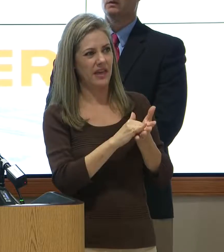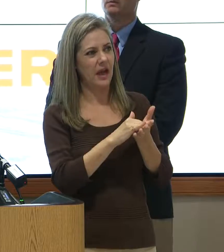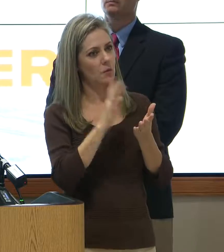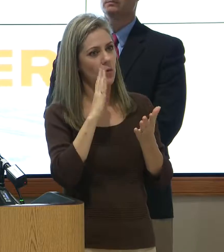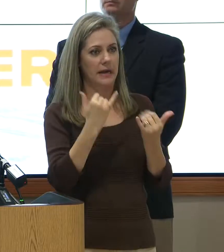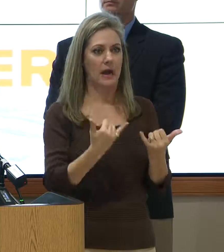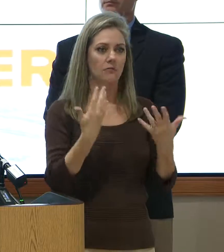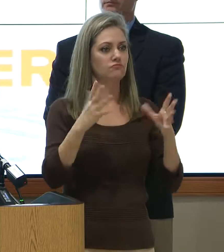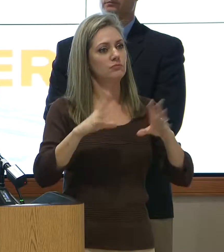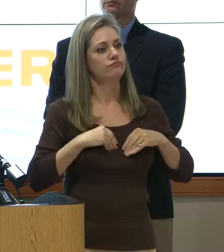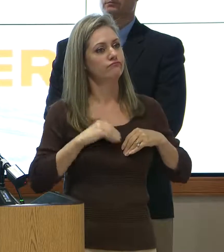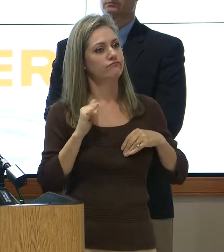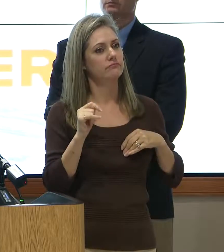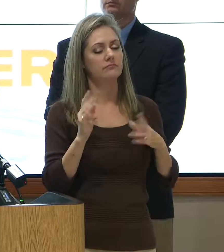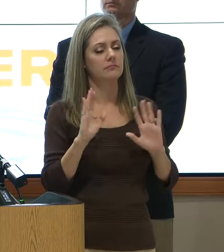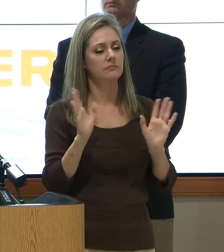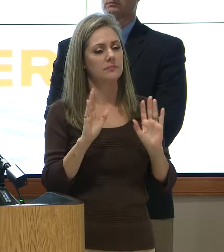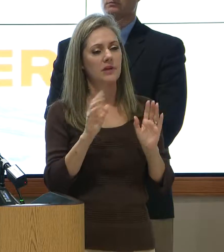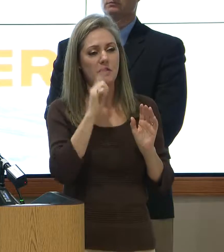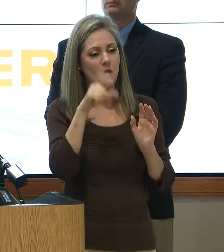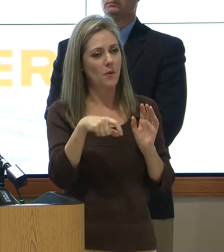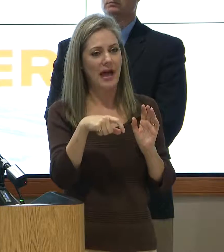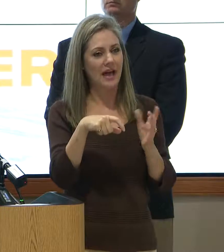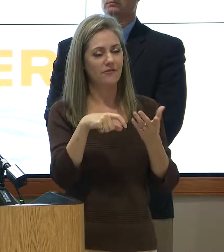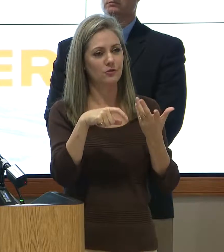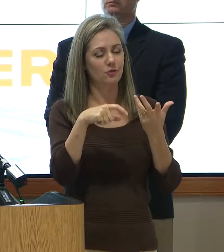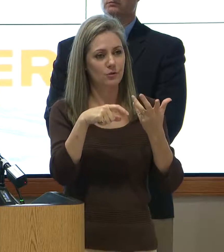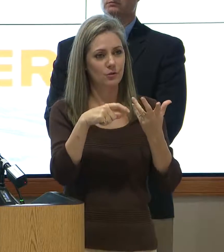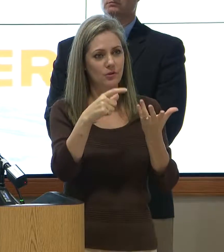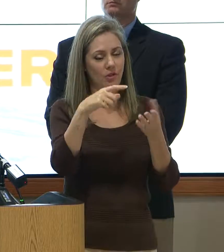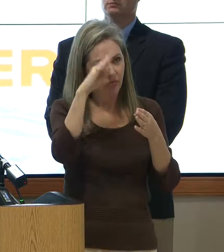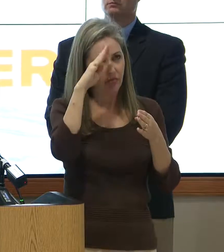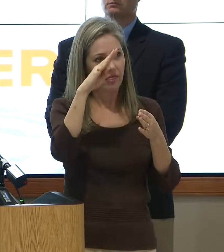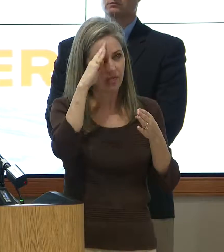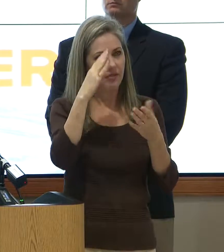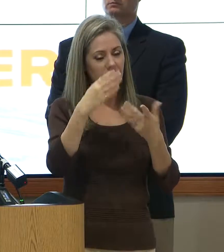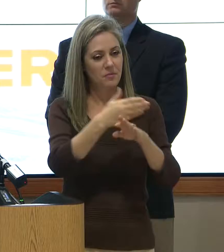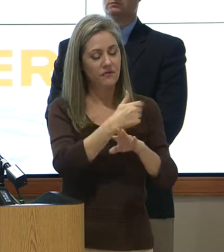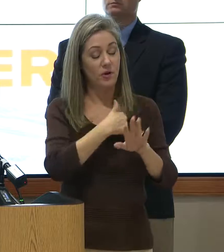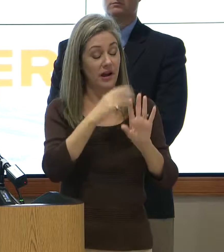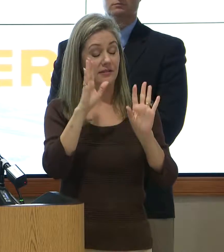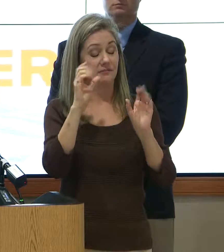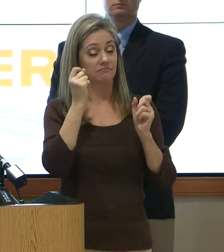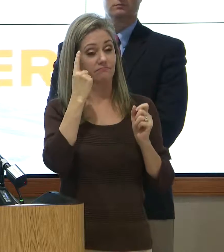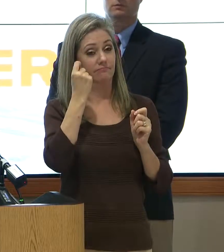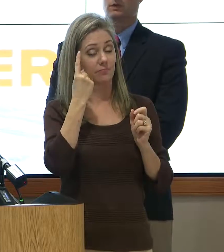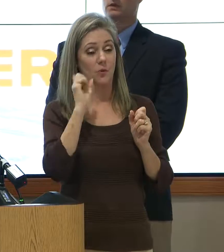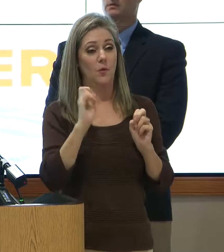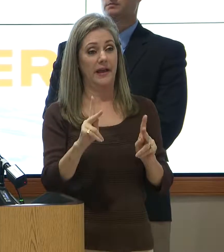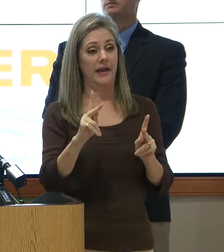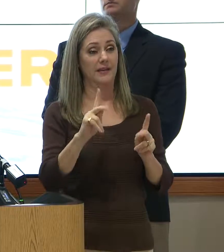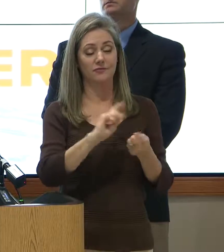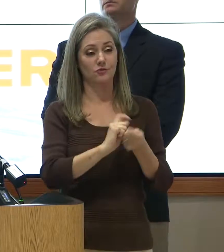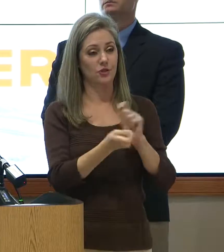For you know, you don't have to hit me in the forehead too many times before I go, well, clearly things have changed.